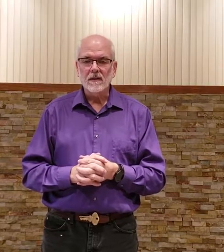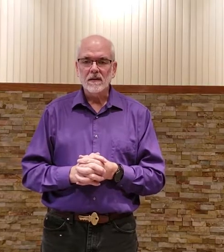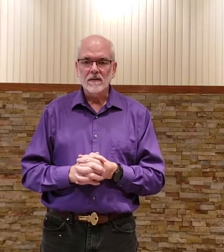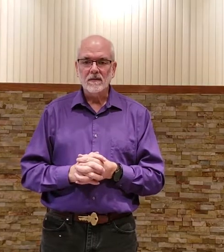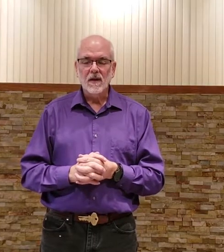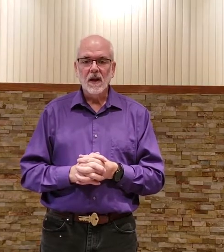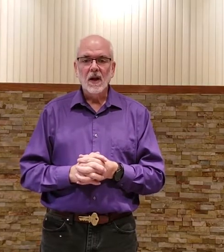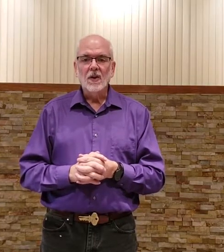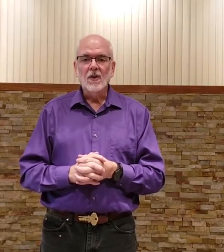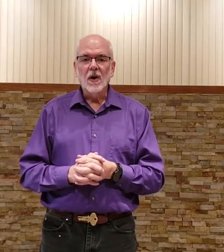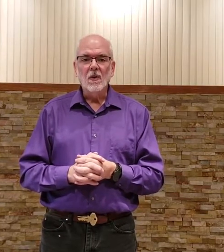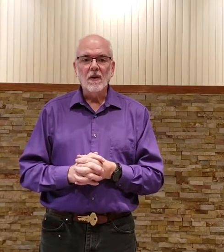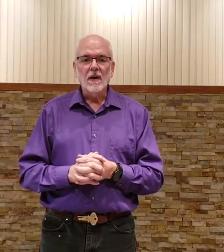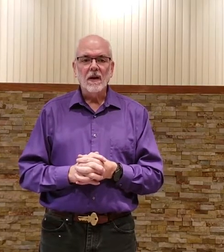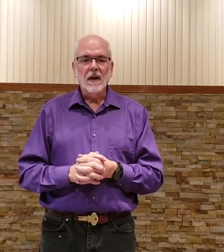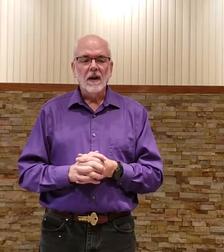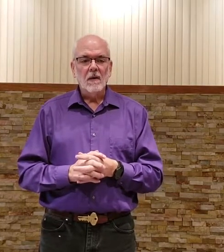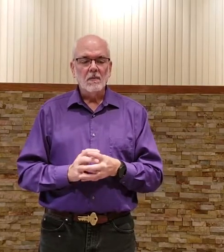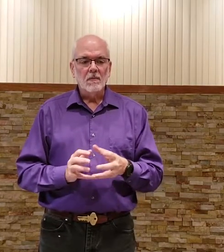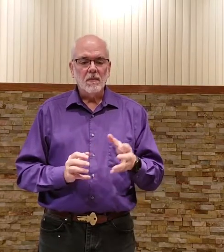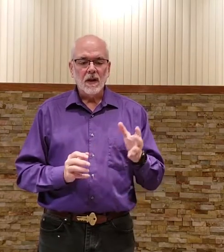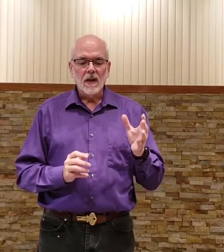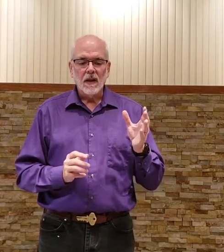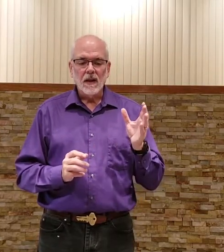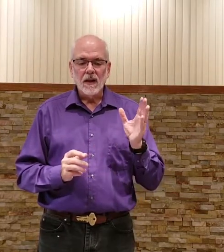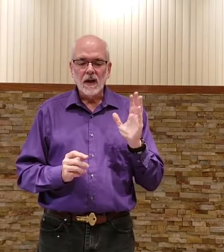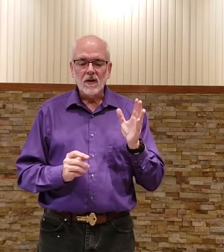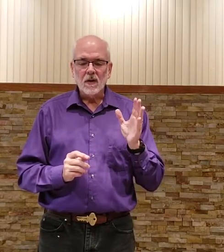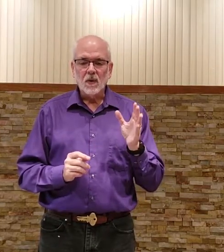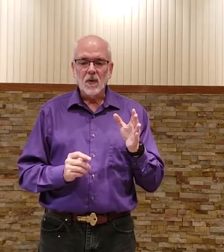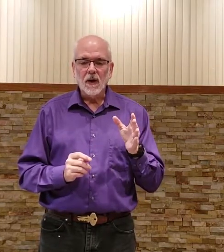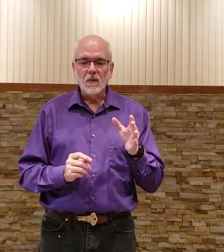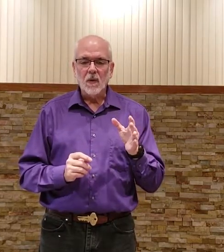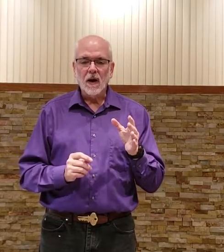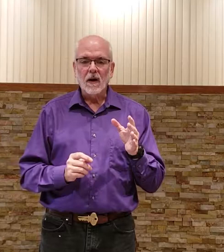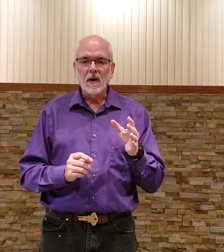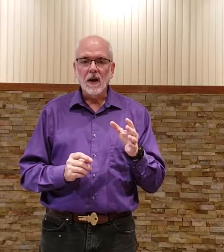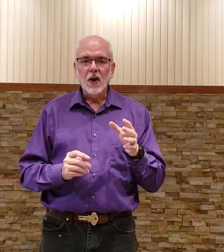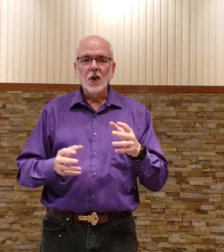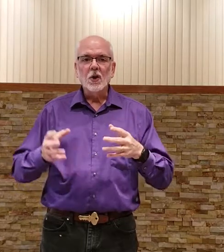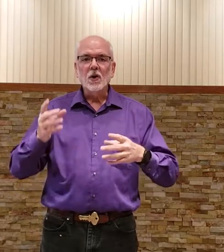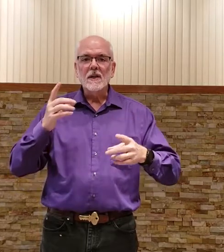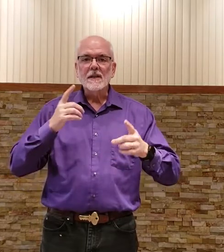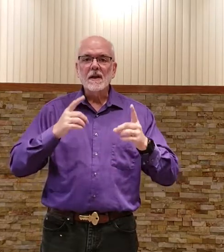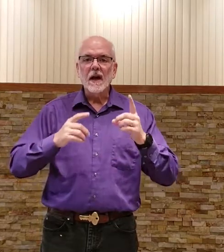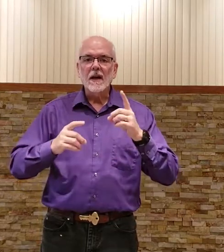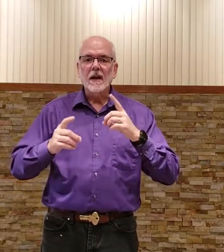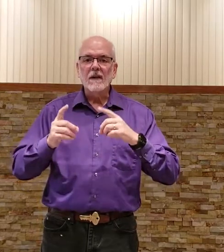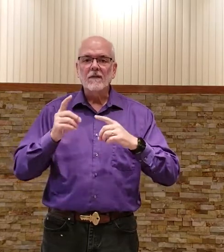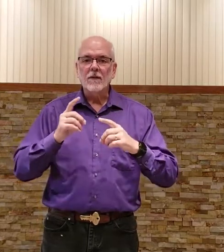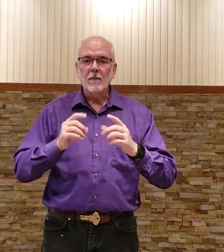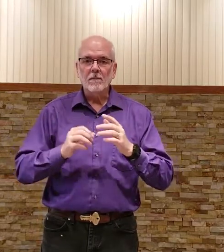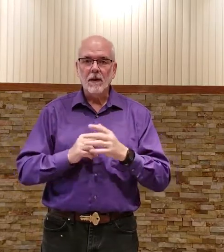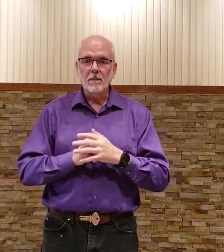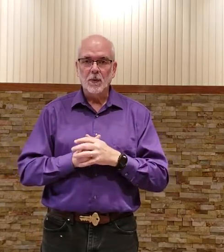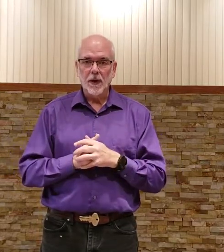don't get it to the point where you're signing from memory